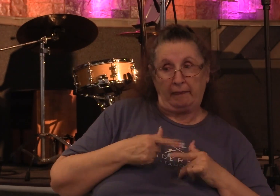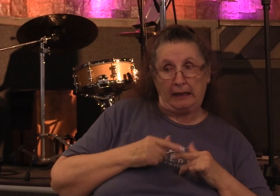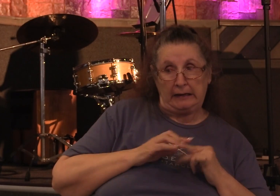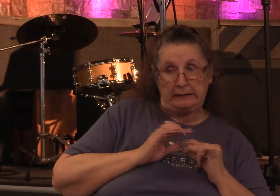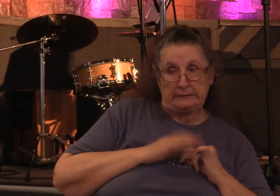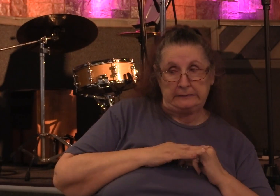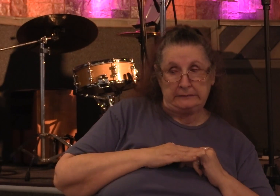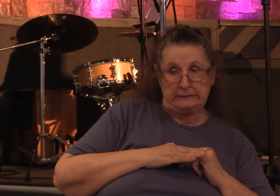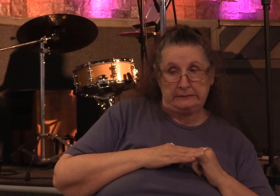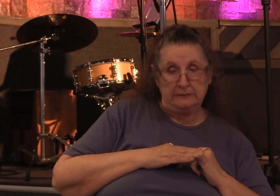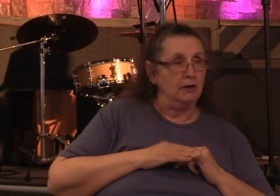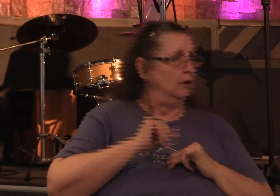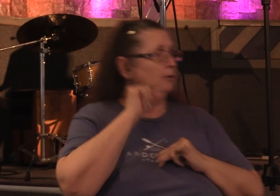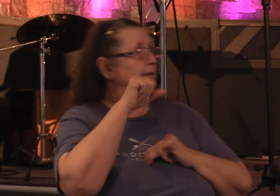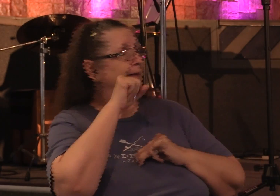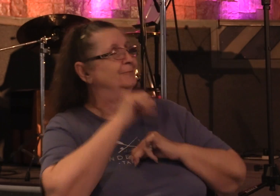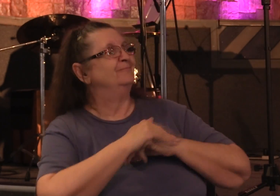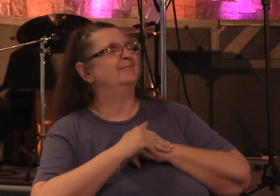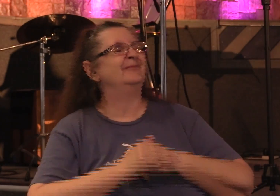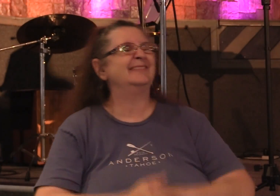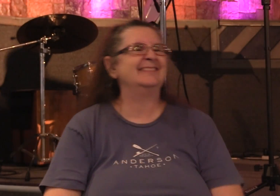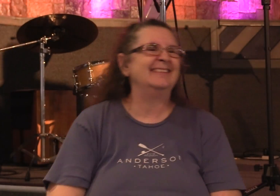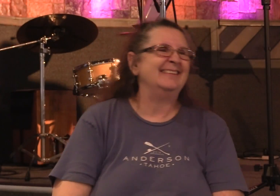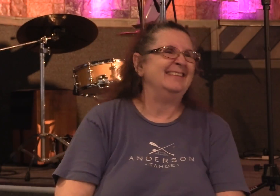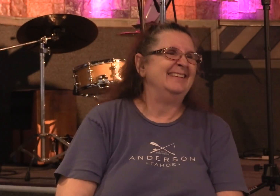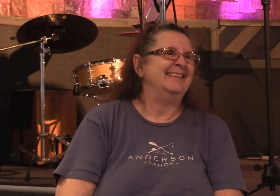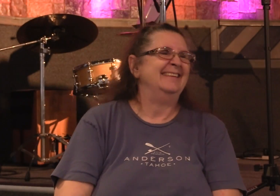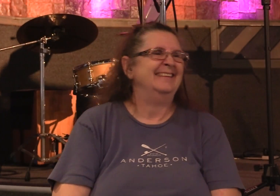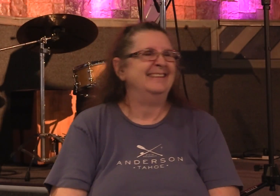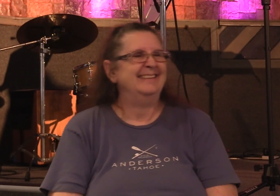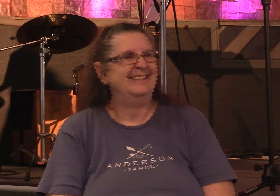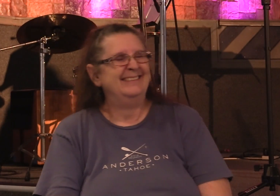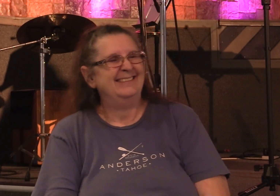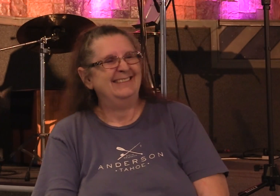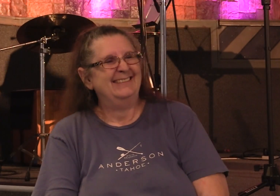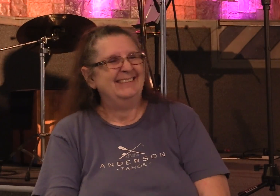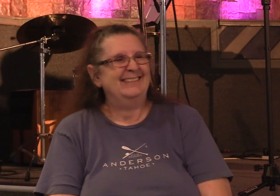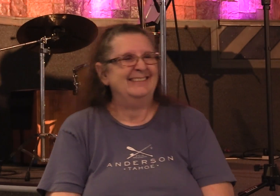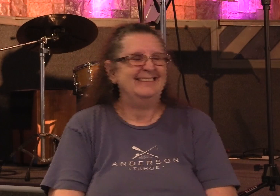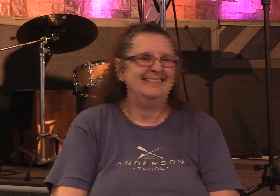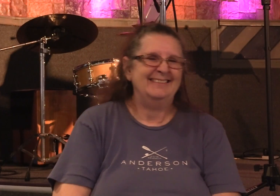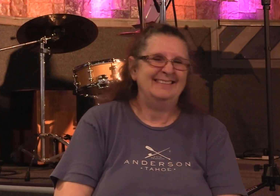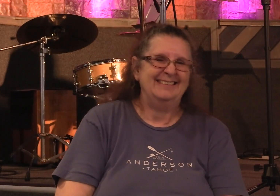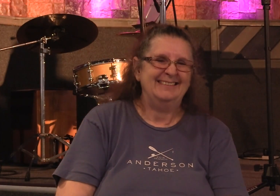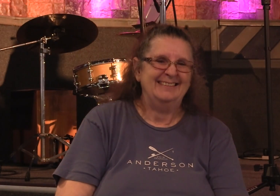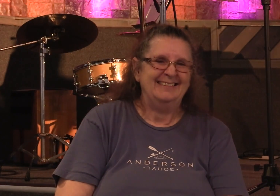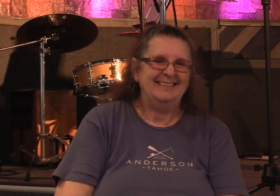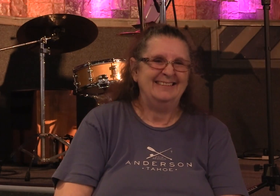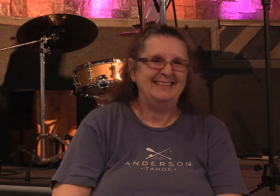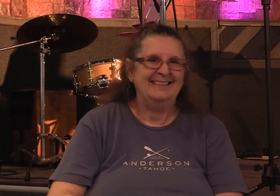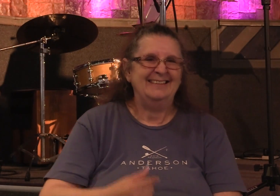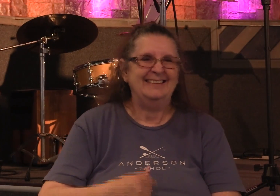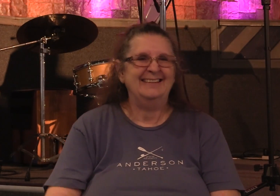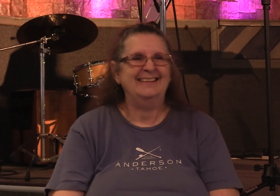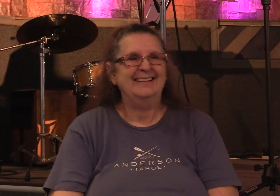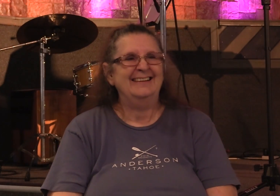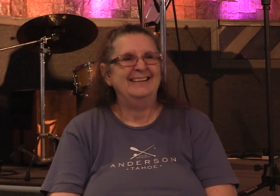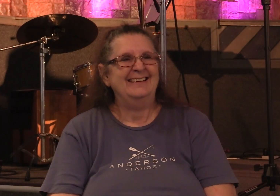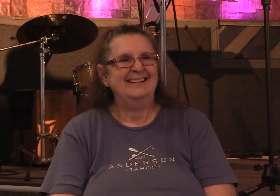cool man you know come on dude i'm leery of that you know i'm just leery of that